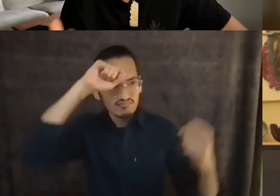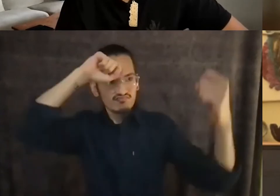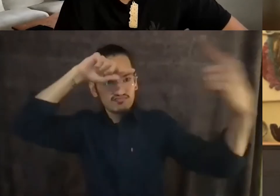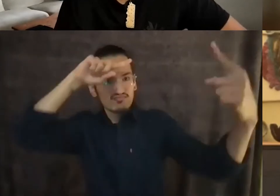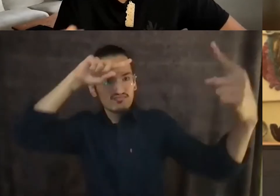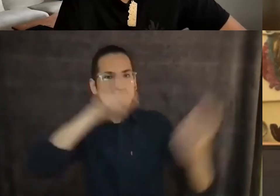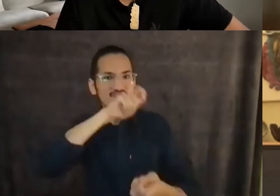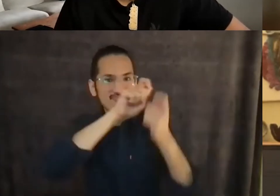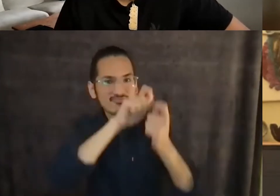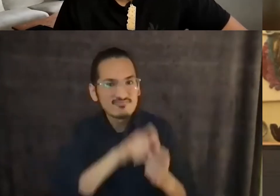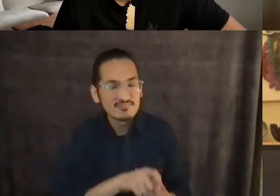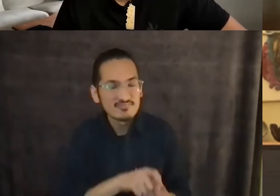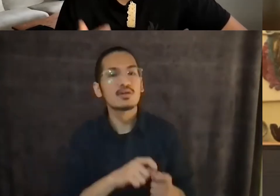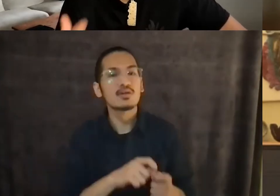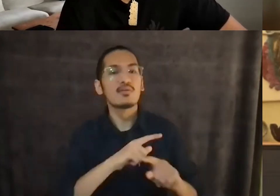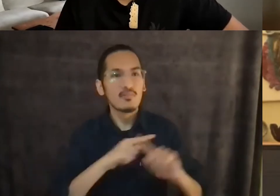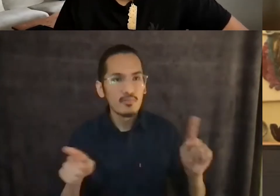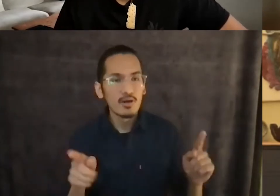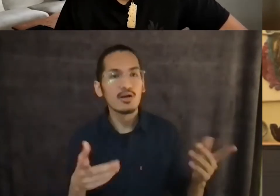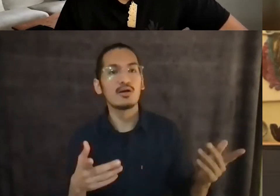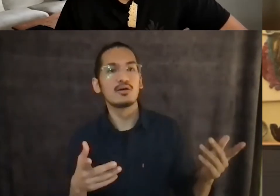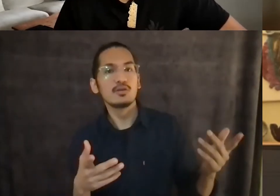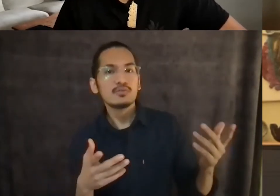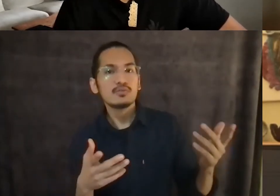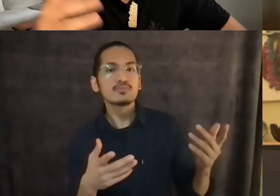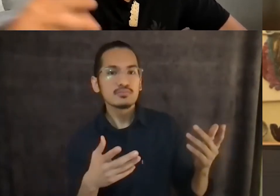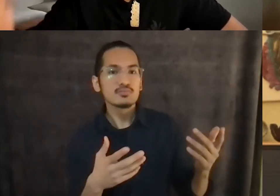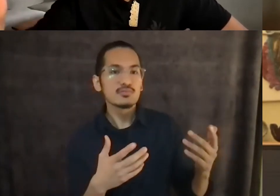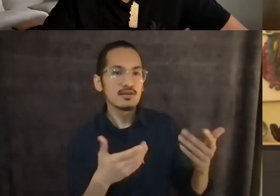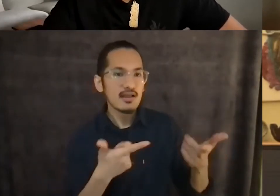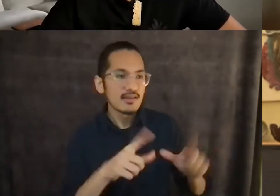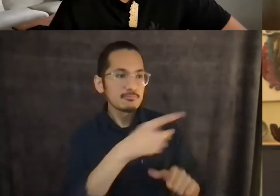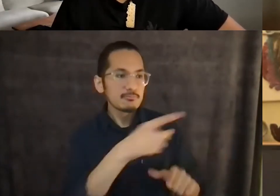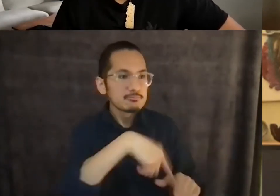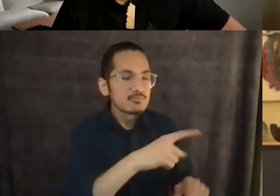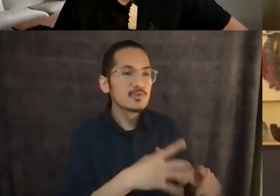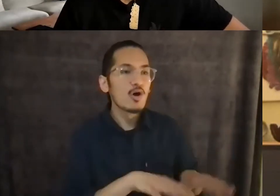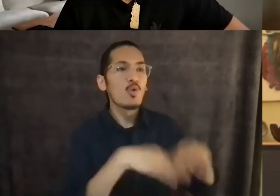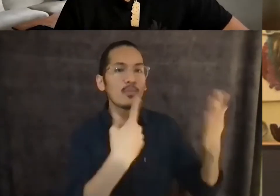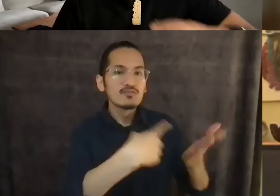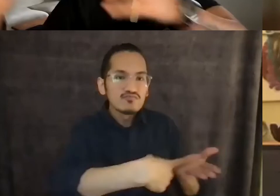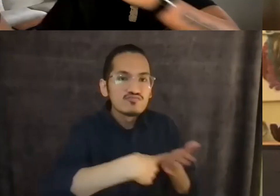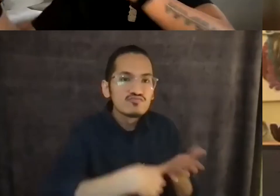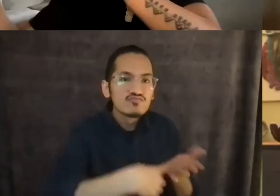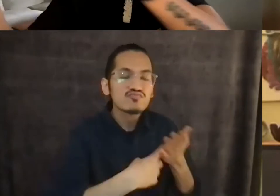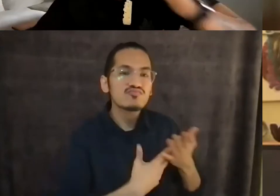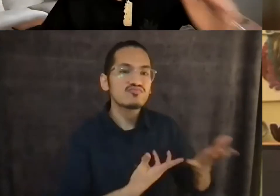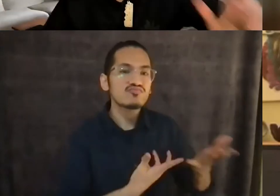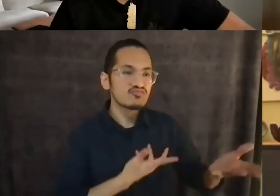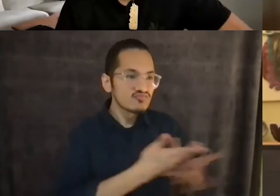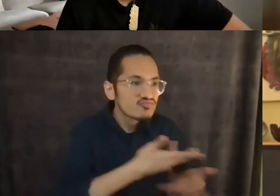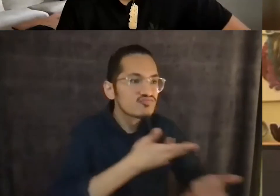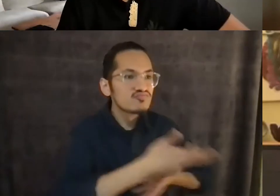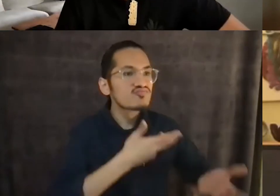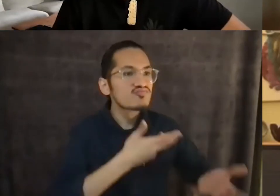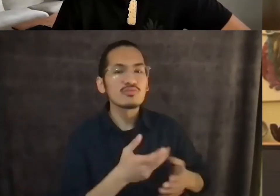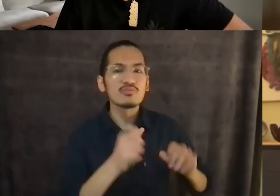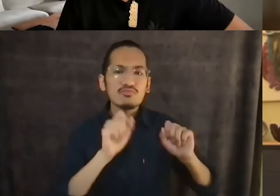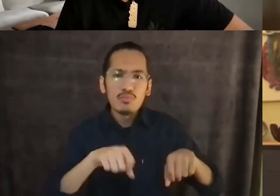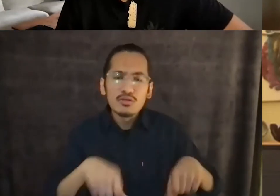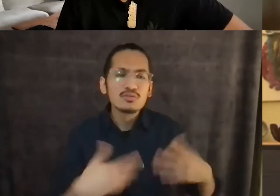organize around aloha aina as a foundational principle and let that take you where it's going to take you and then you can disagree on all the other stuff.